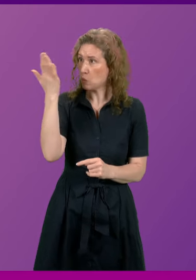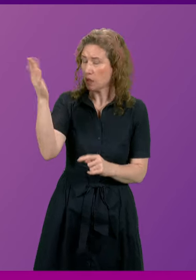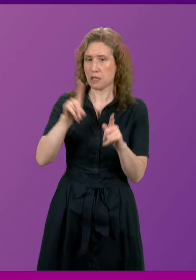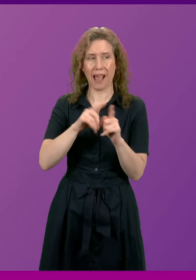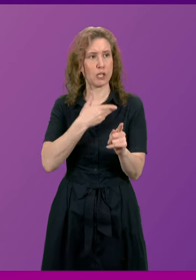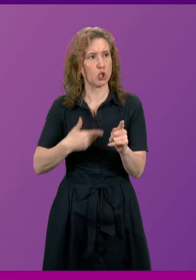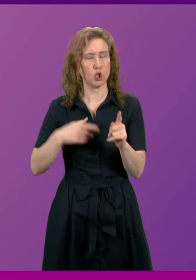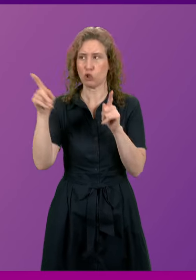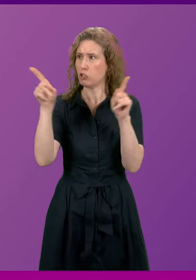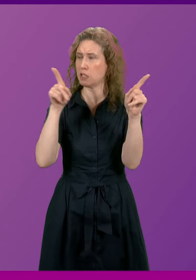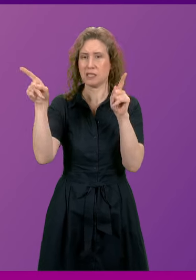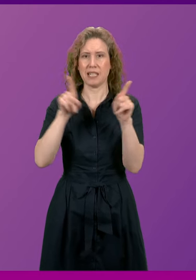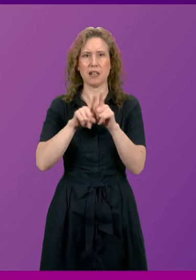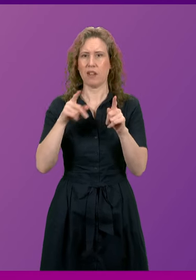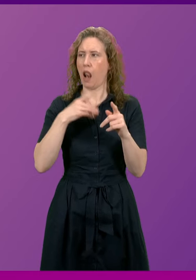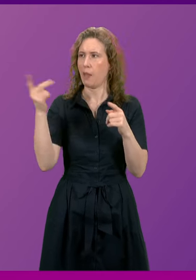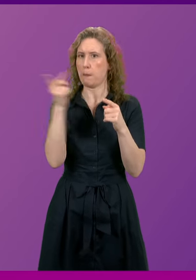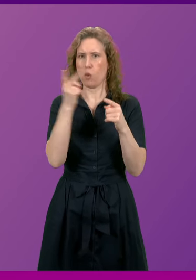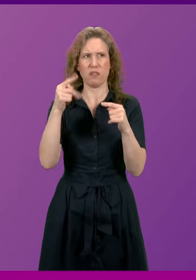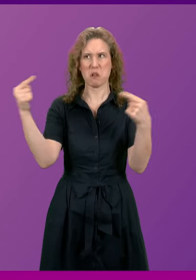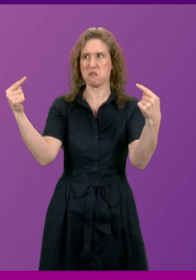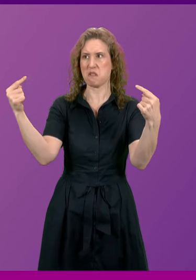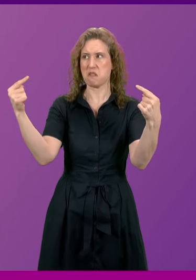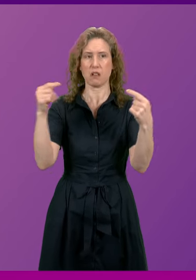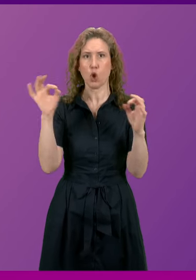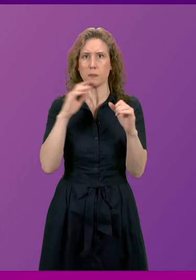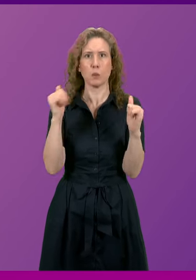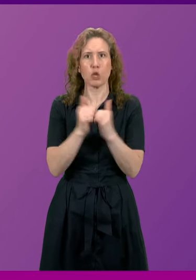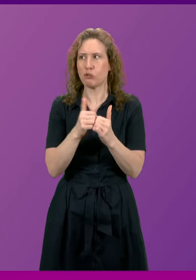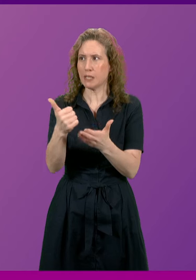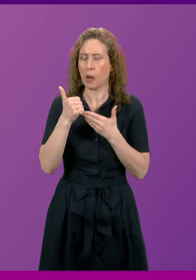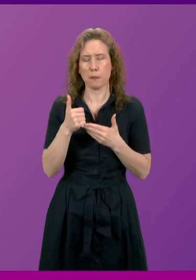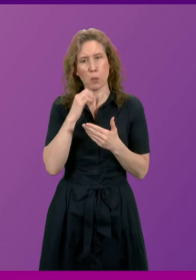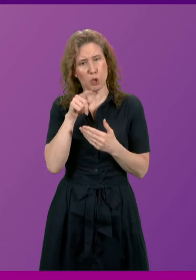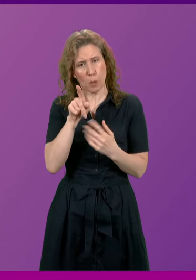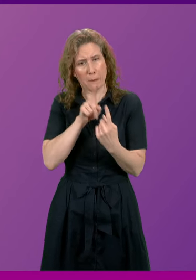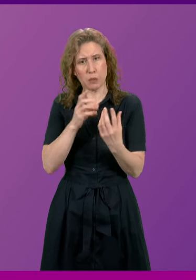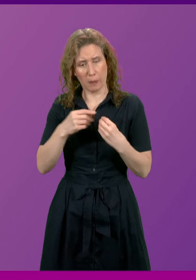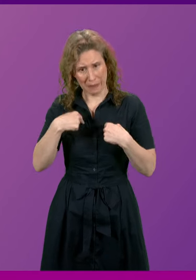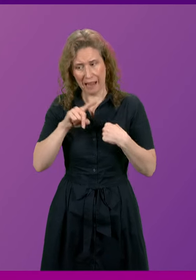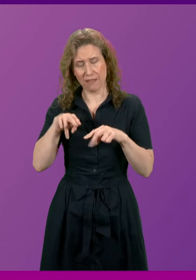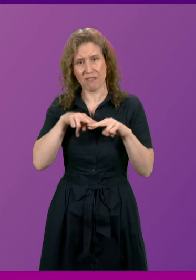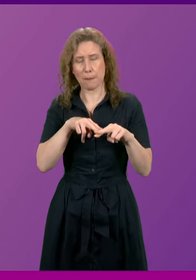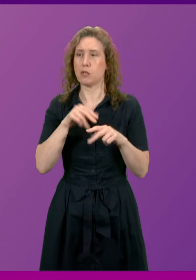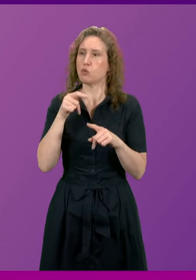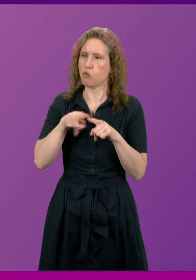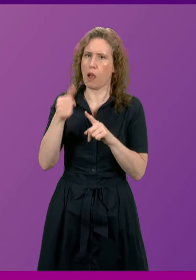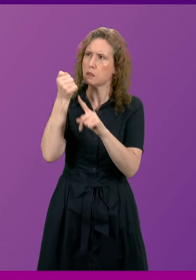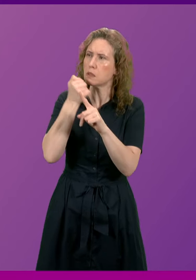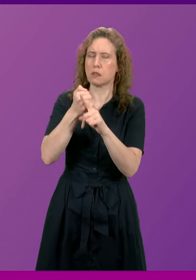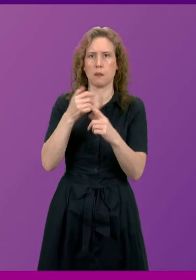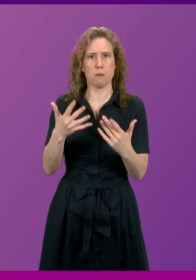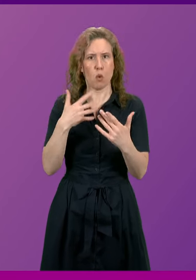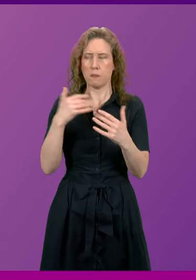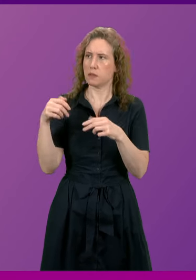companies as a Mexican standoff. First Minister, will you meet with me and the families and do all you can to influence this stalemate